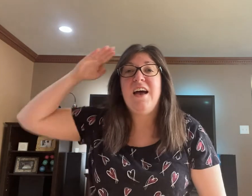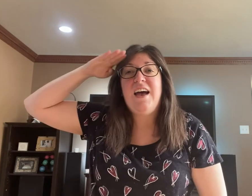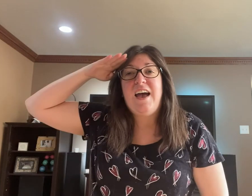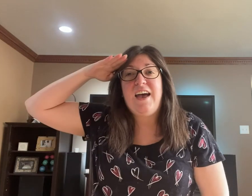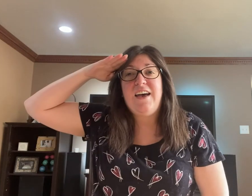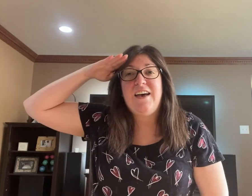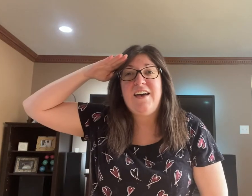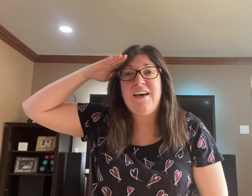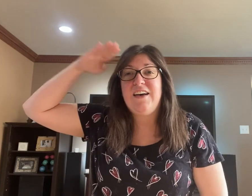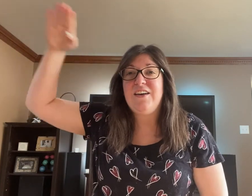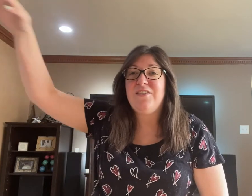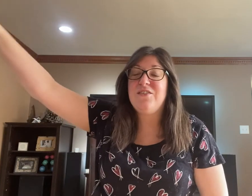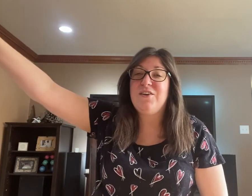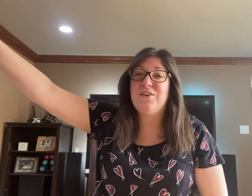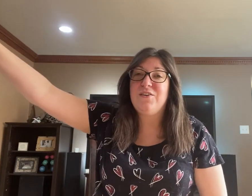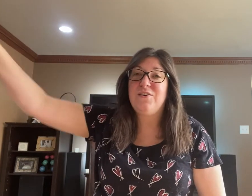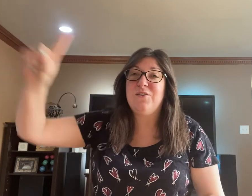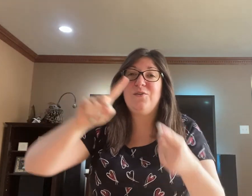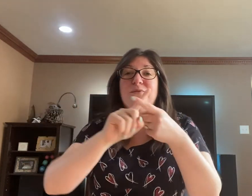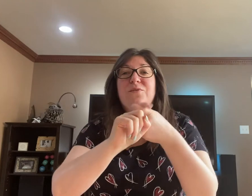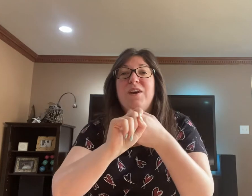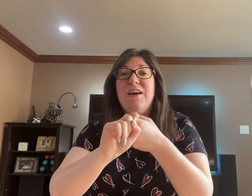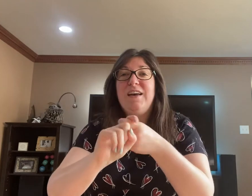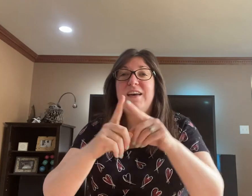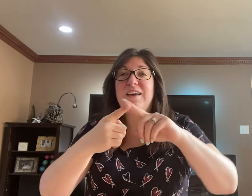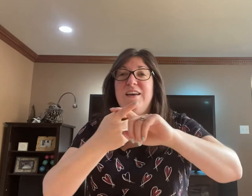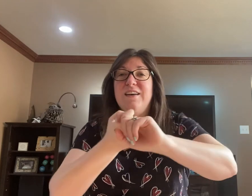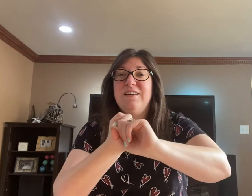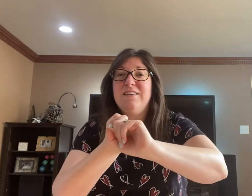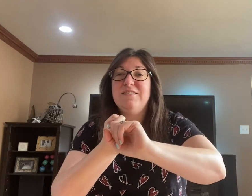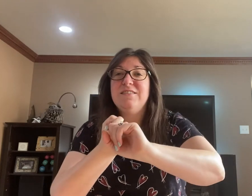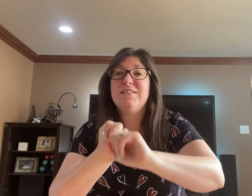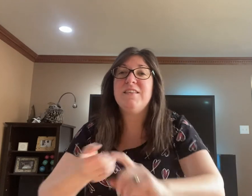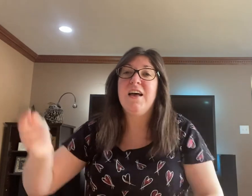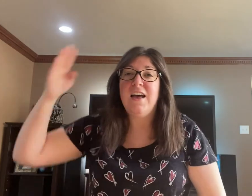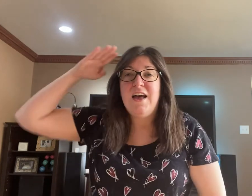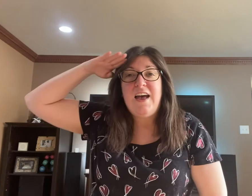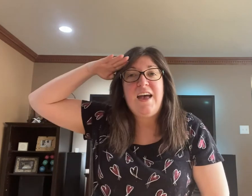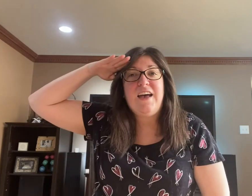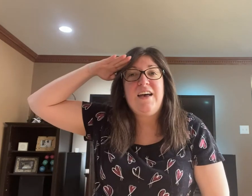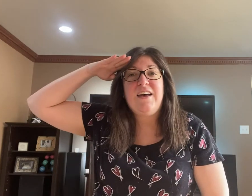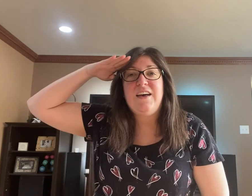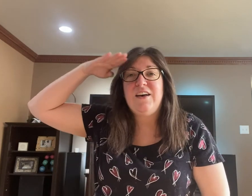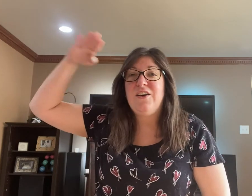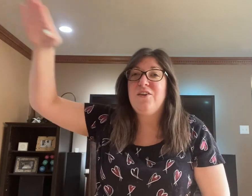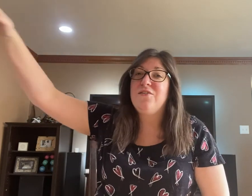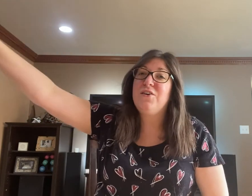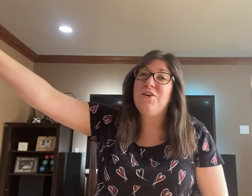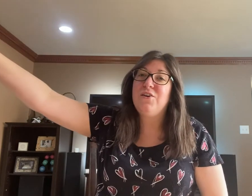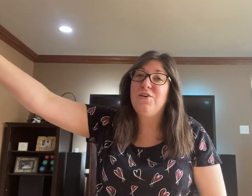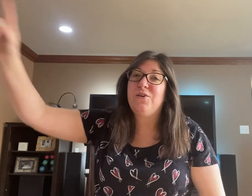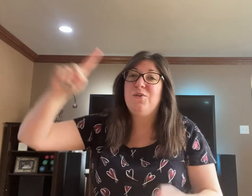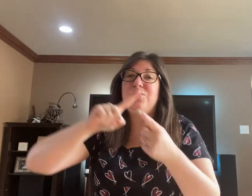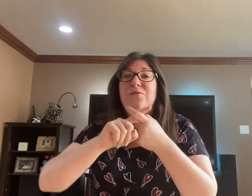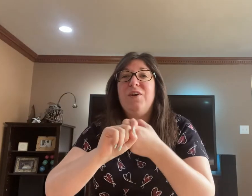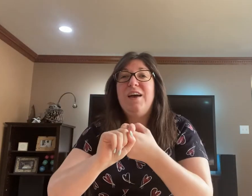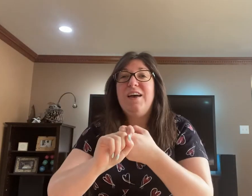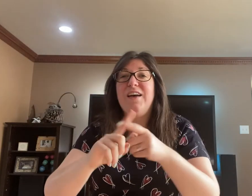Hello, friends. Hello, friends.